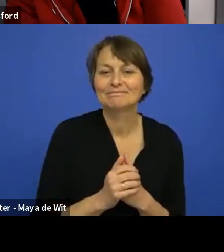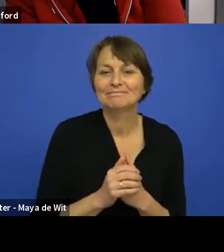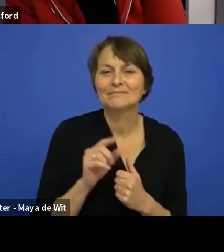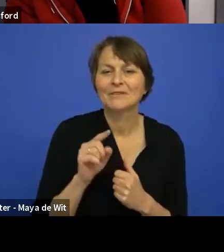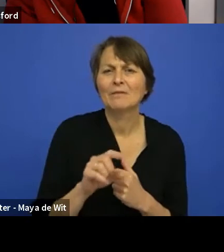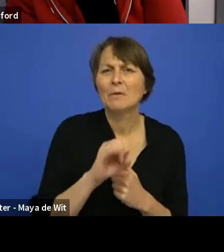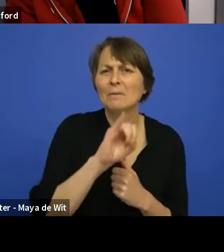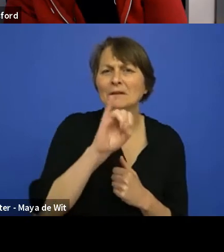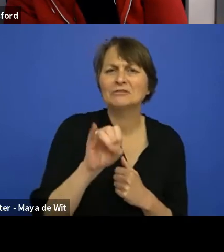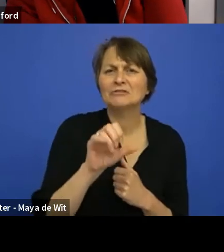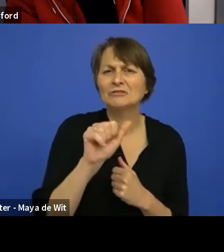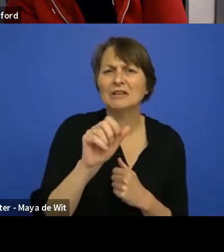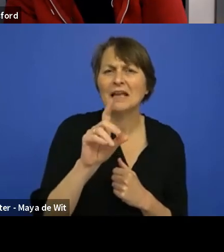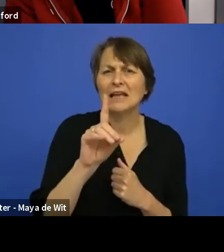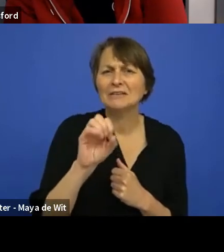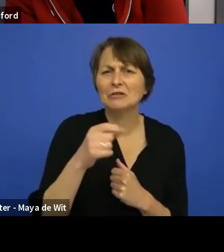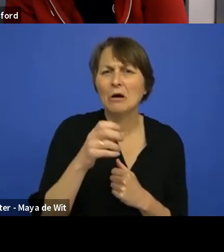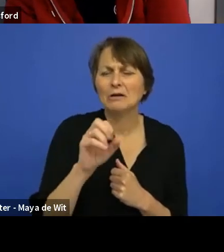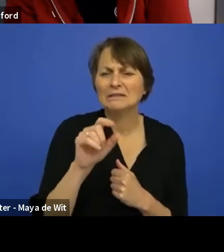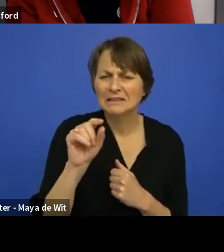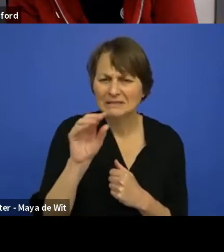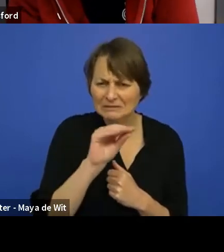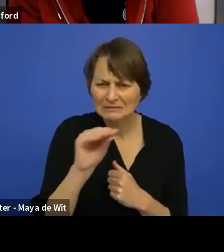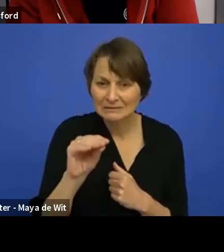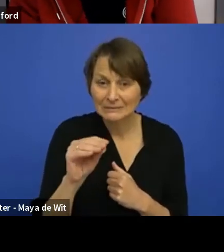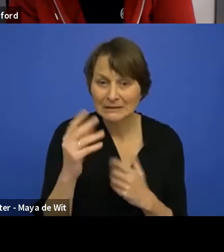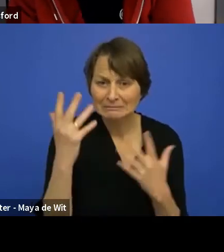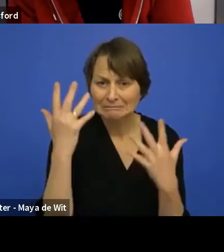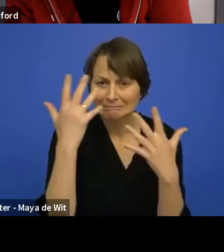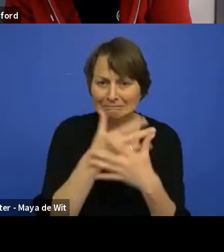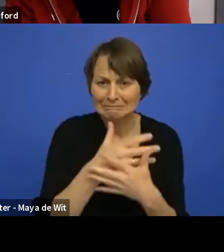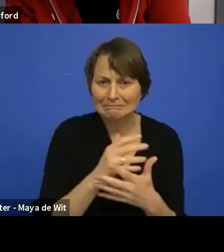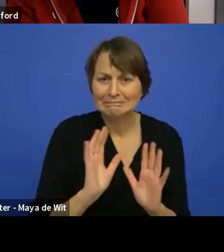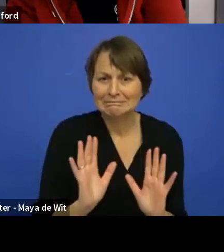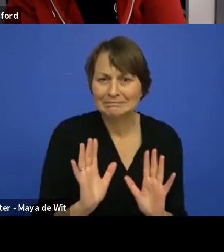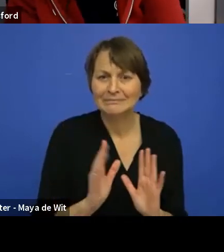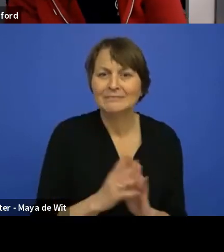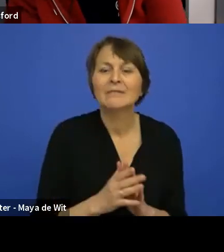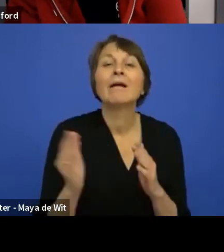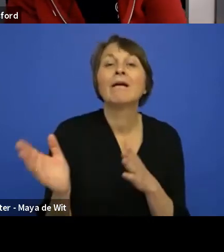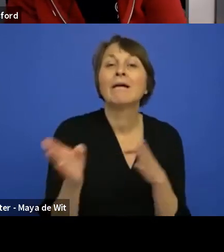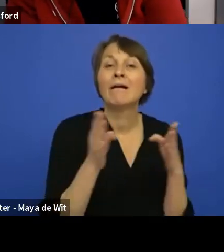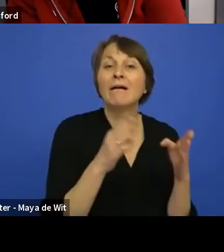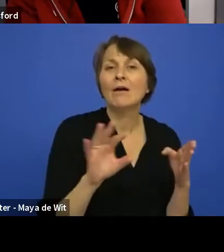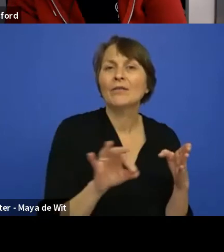Uh, but there's one that's, uh, will there be a public roadmap for the, for the new UI?